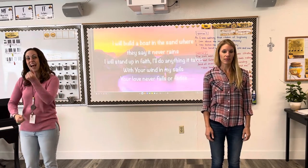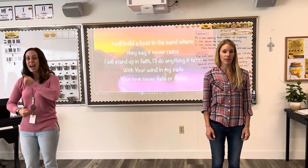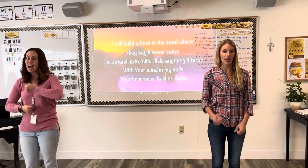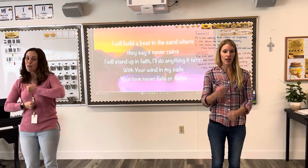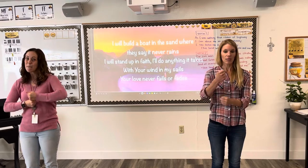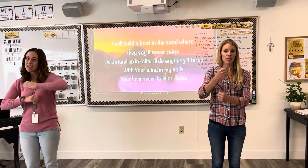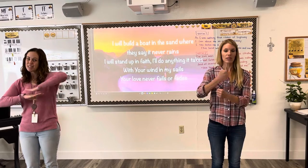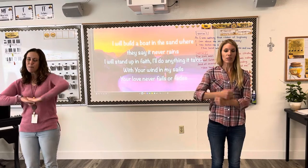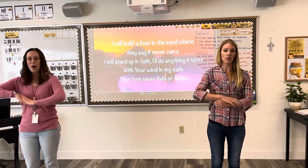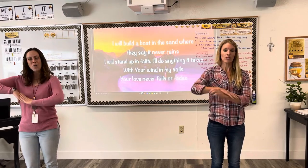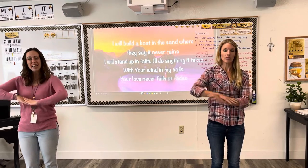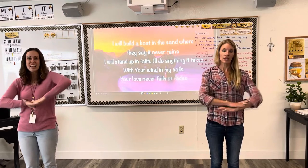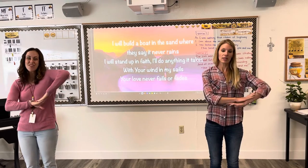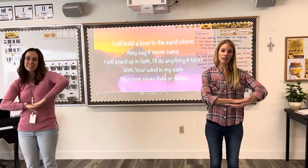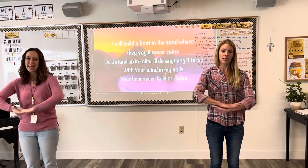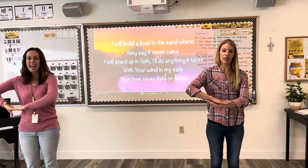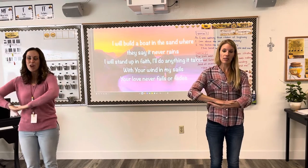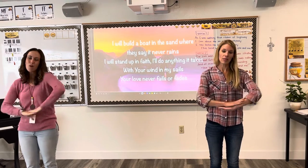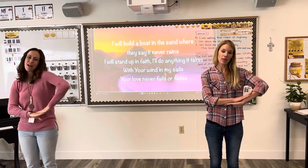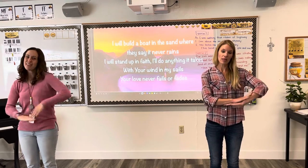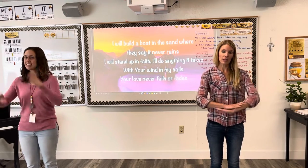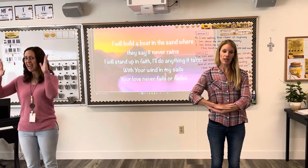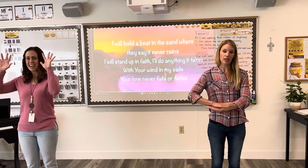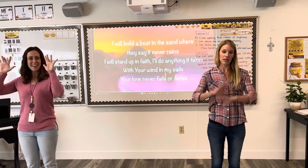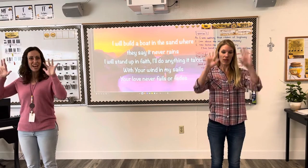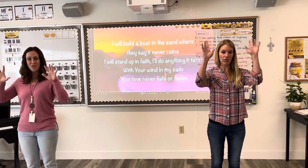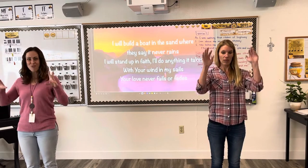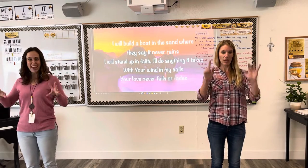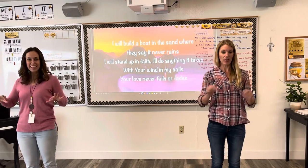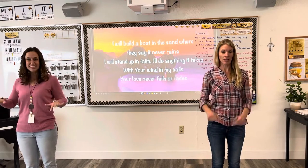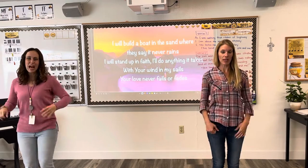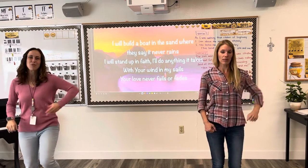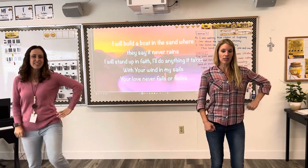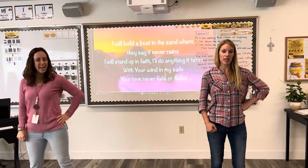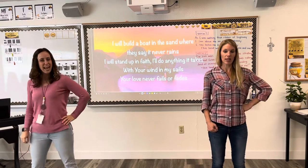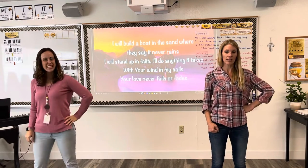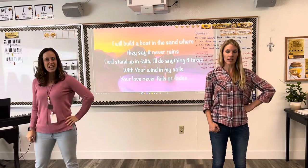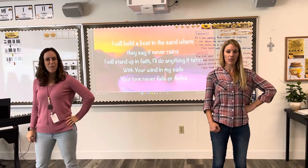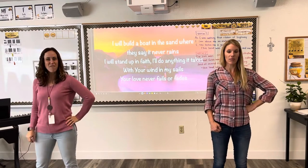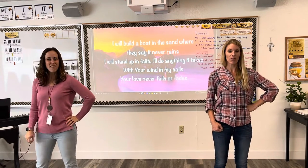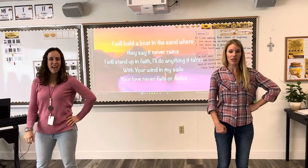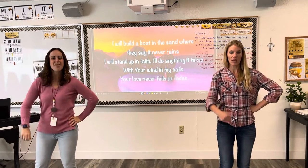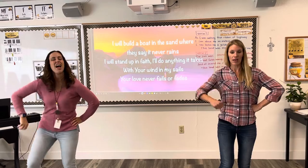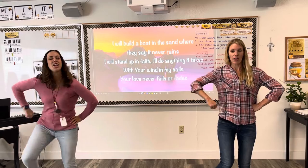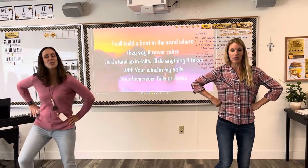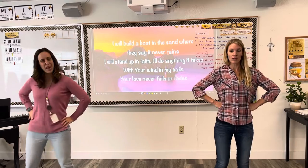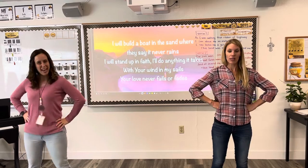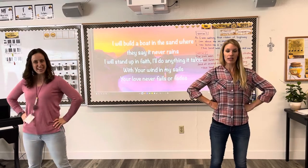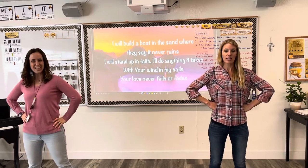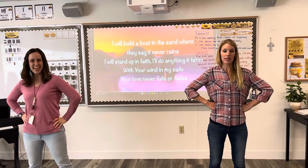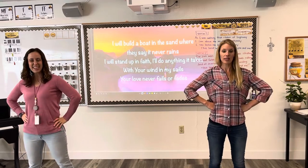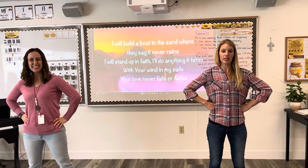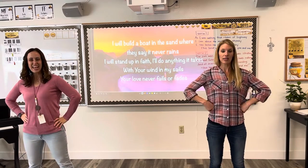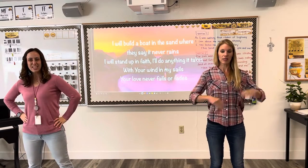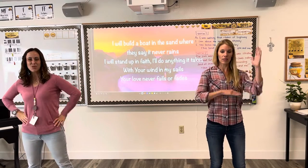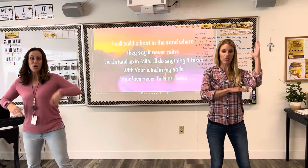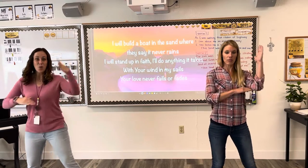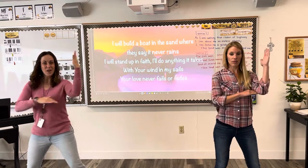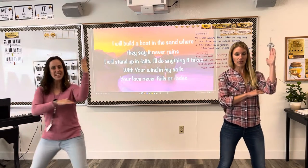I'll a boat in the sand Where they say it never rains I will stand up and fade I'll do anything you do to do it